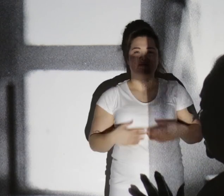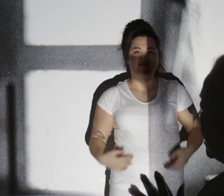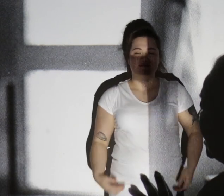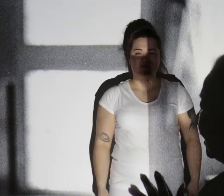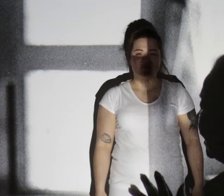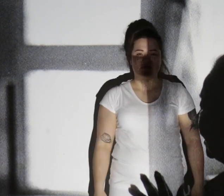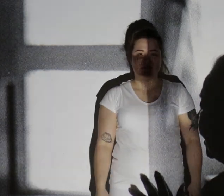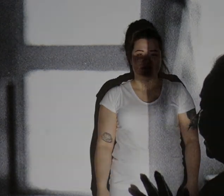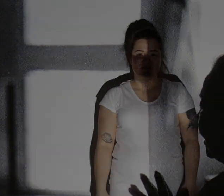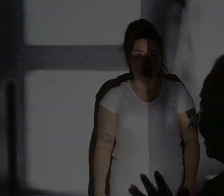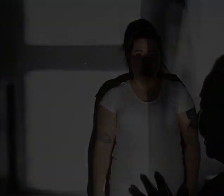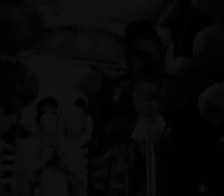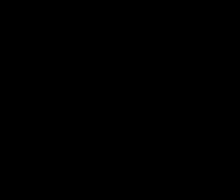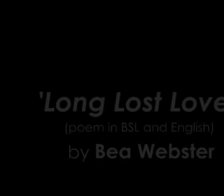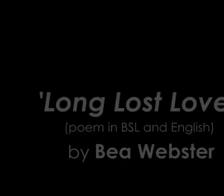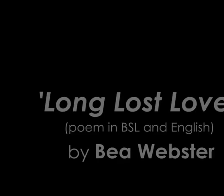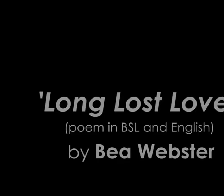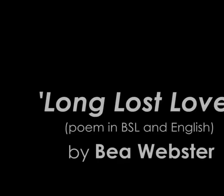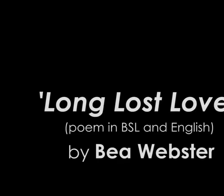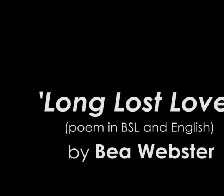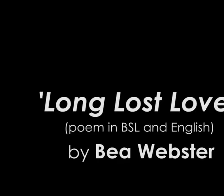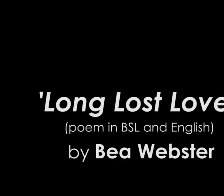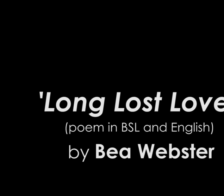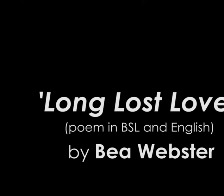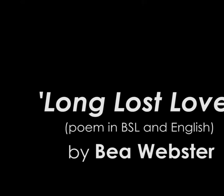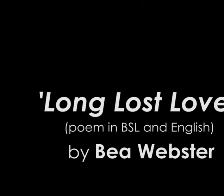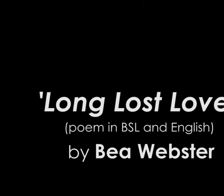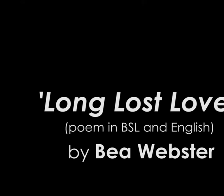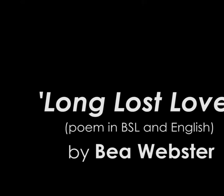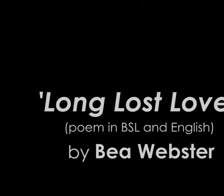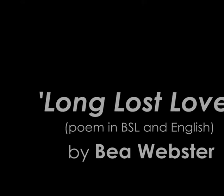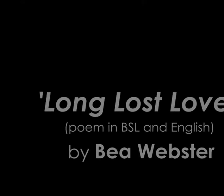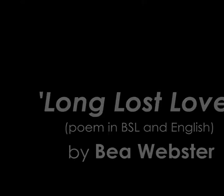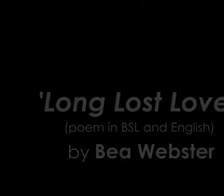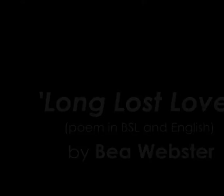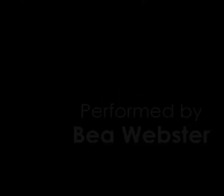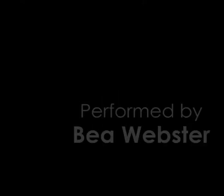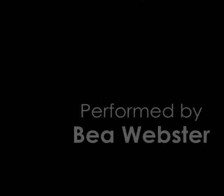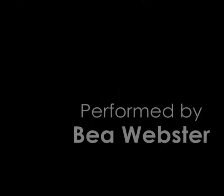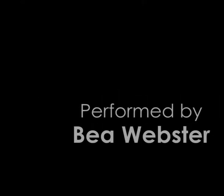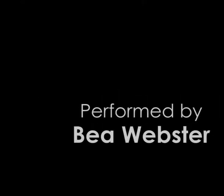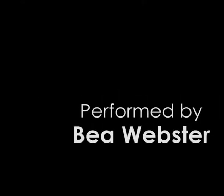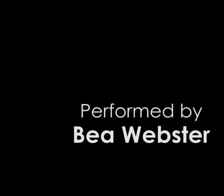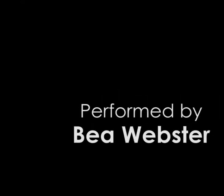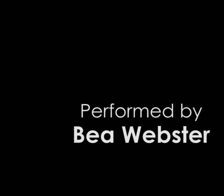Thailand embraced me like environment me. were the getting close